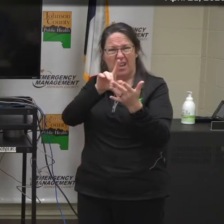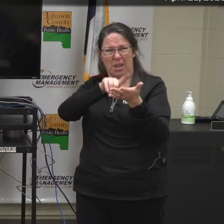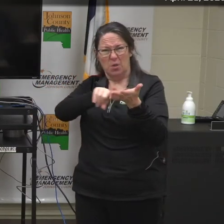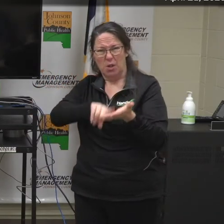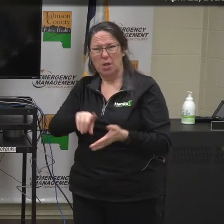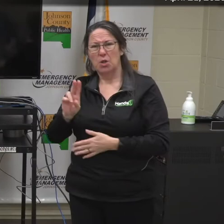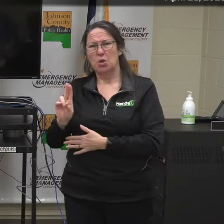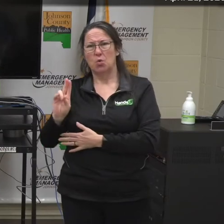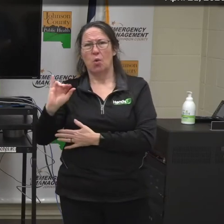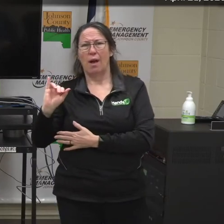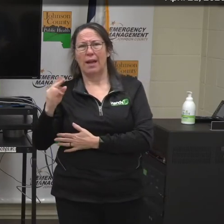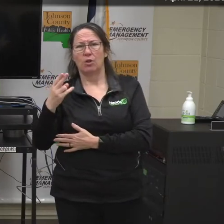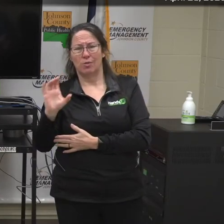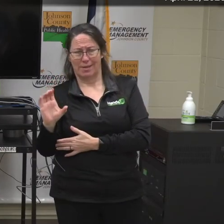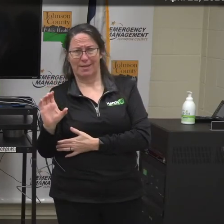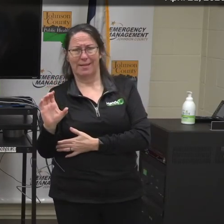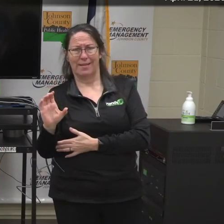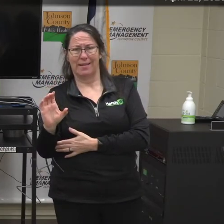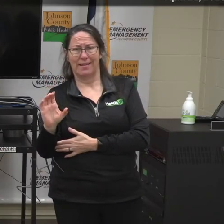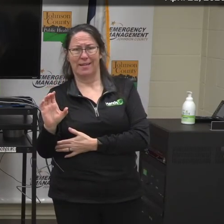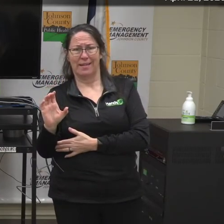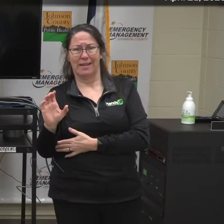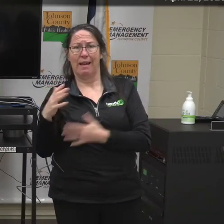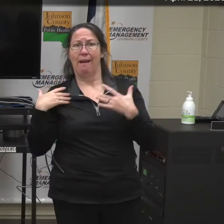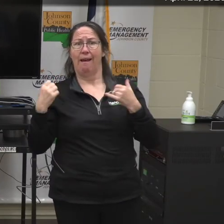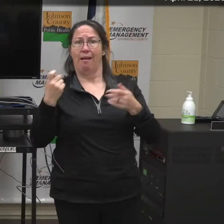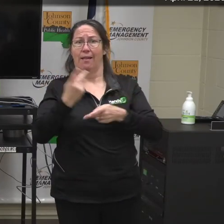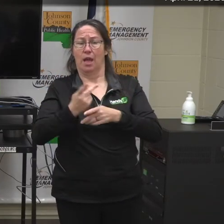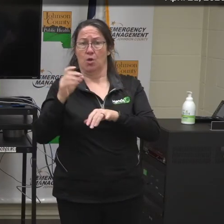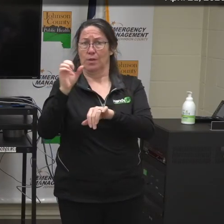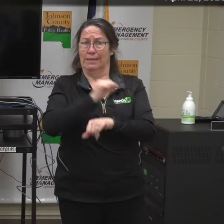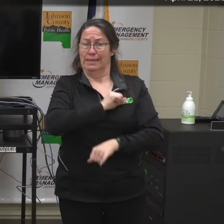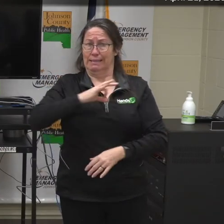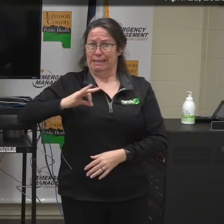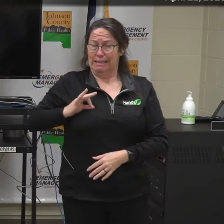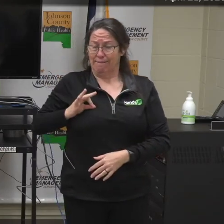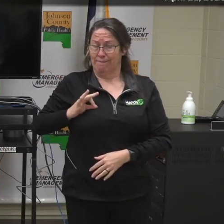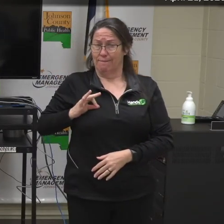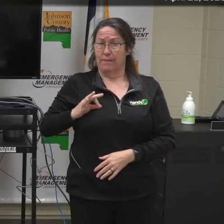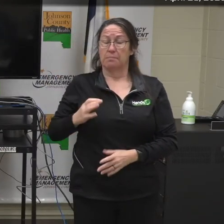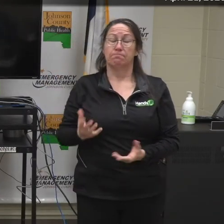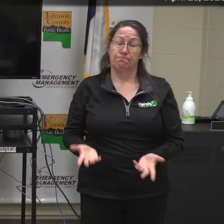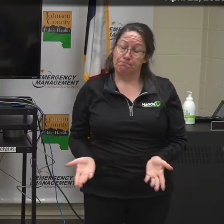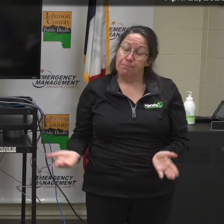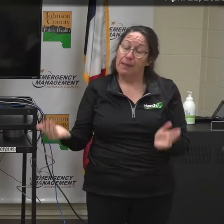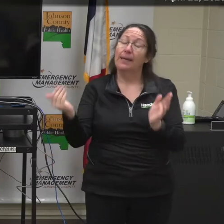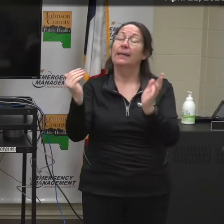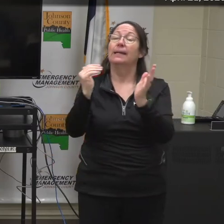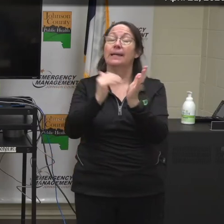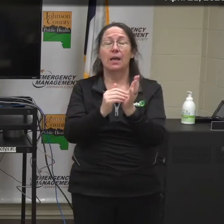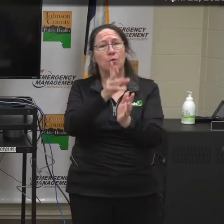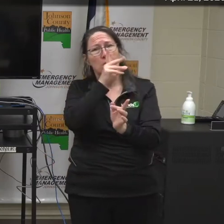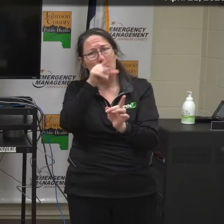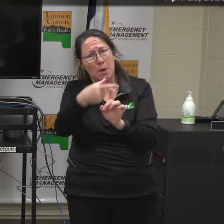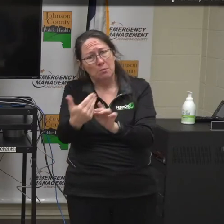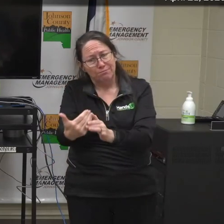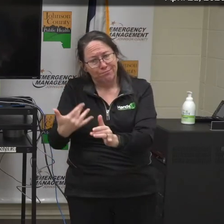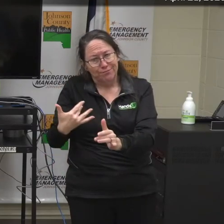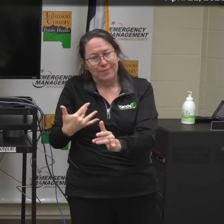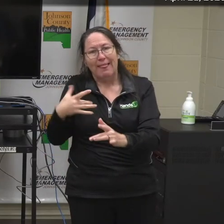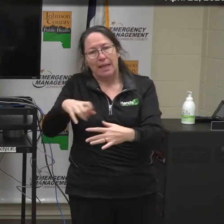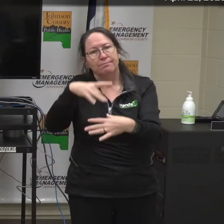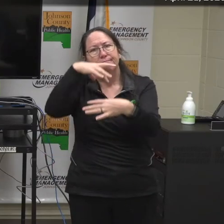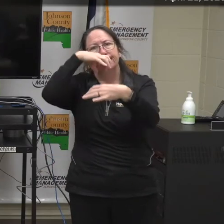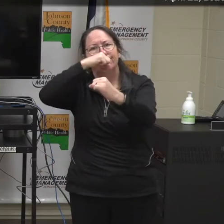UIHC healthcare employees? As always, and as we've mentioned before, we keep